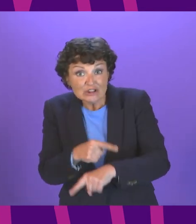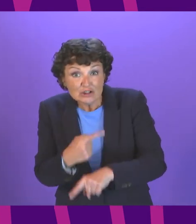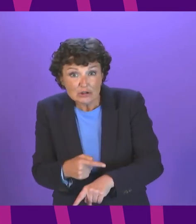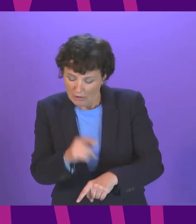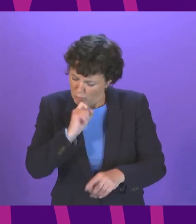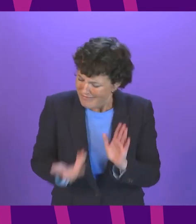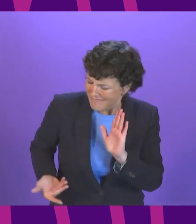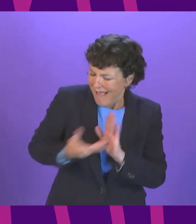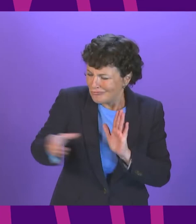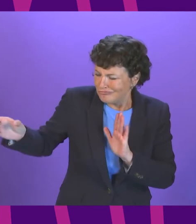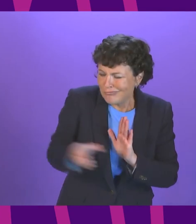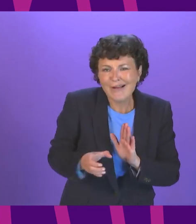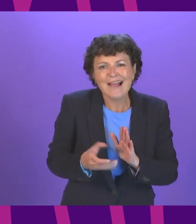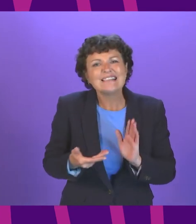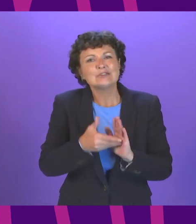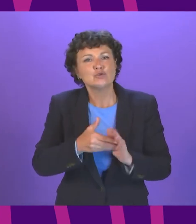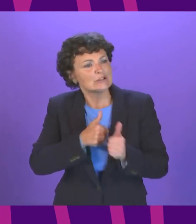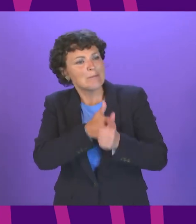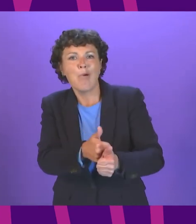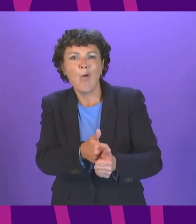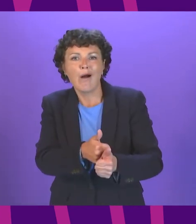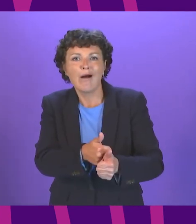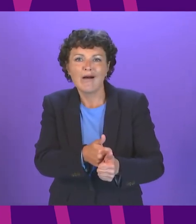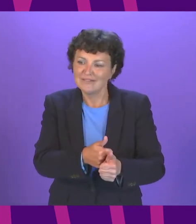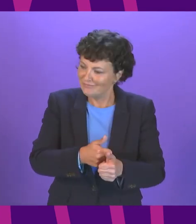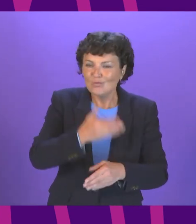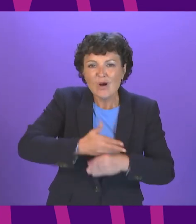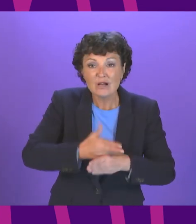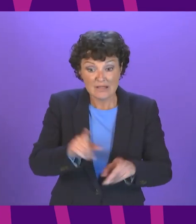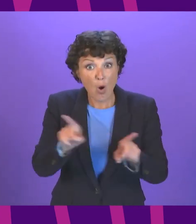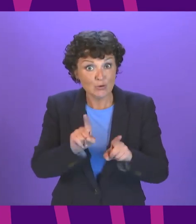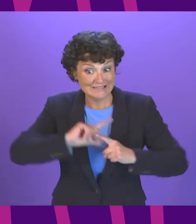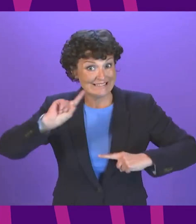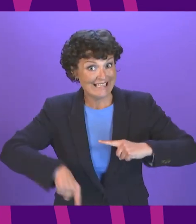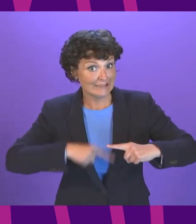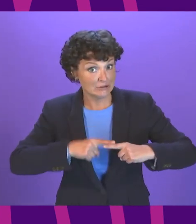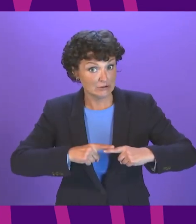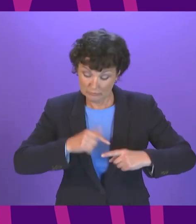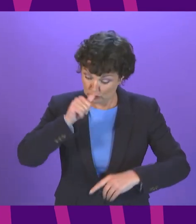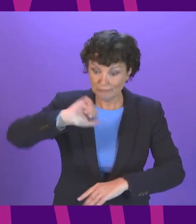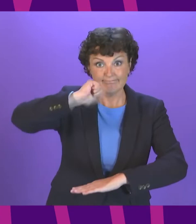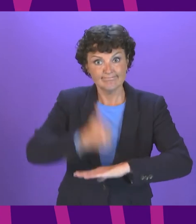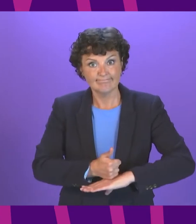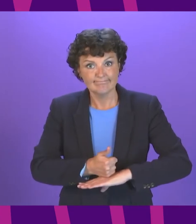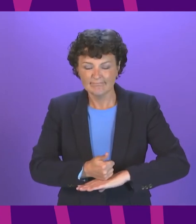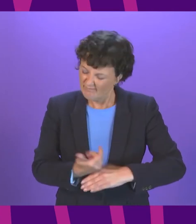additional support needs workforce and the first step next year to establish that pivotal national care service